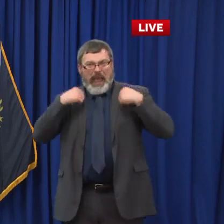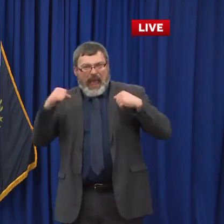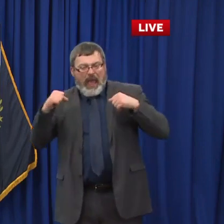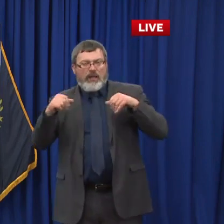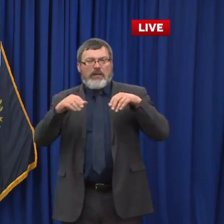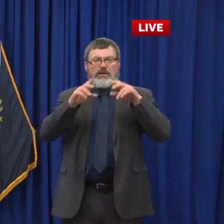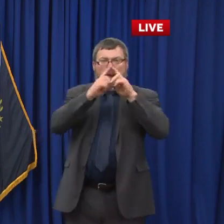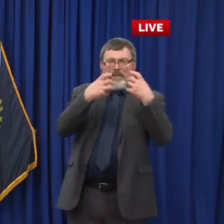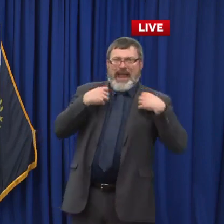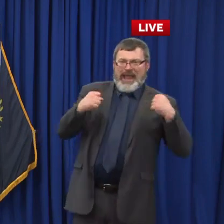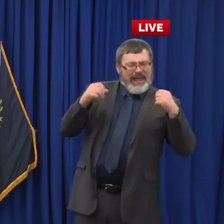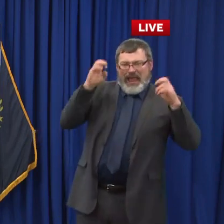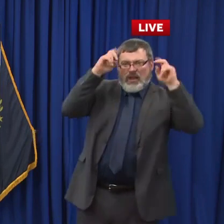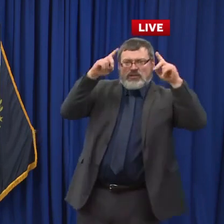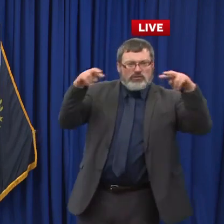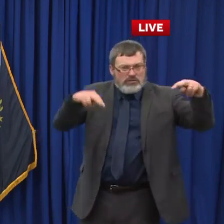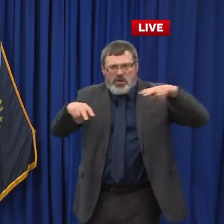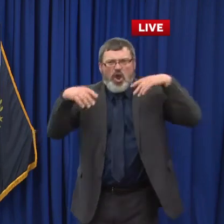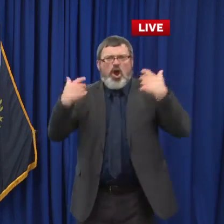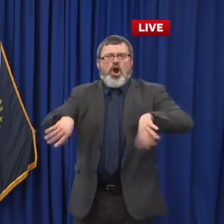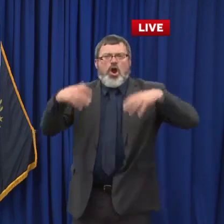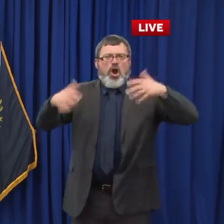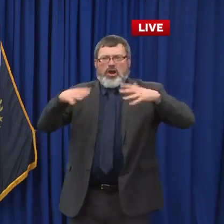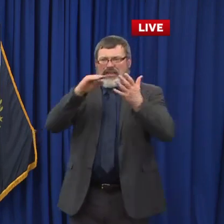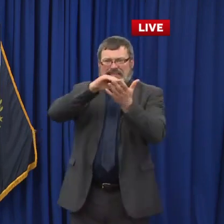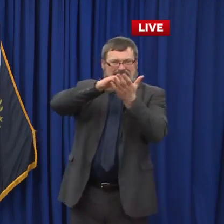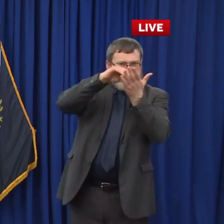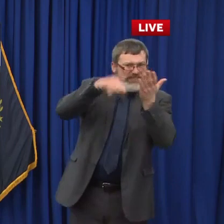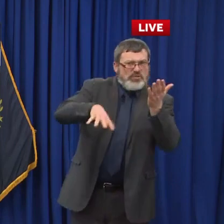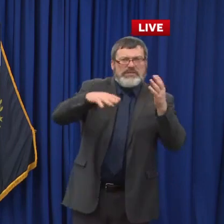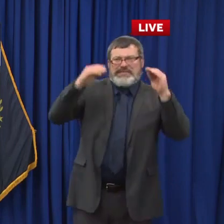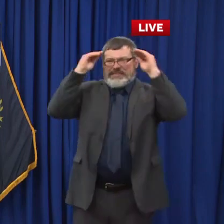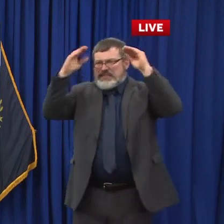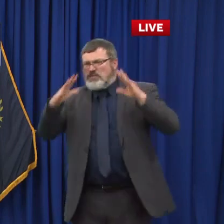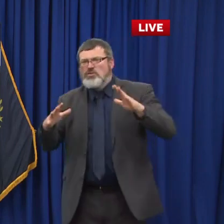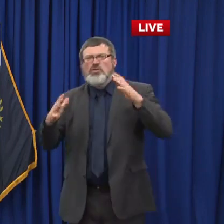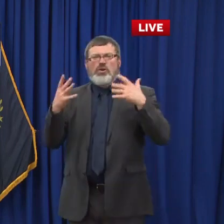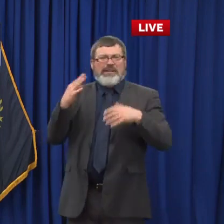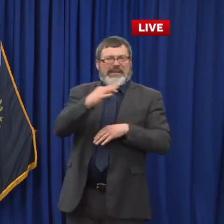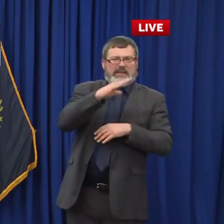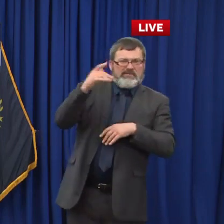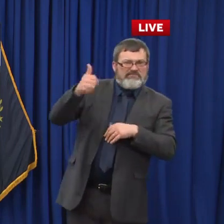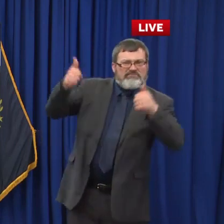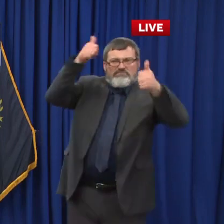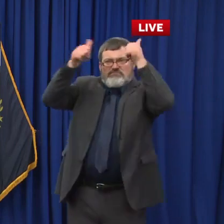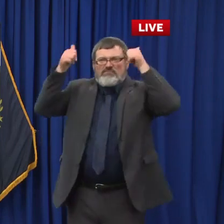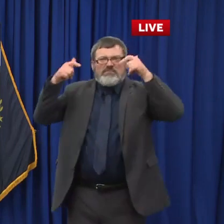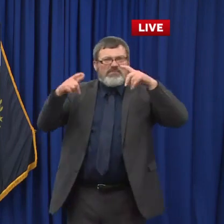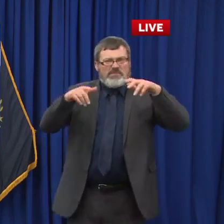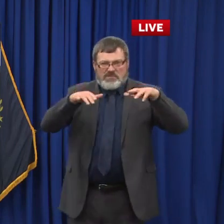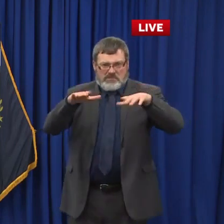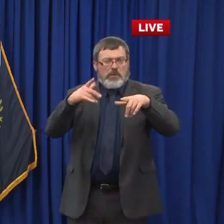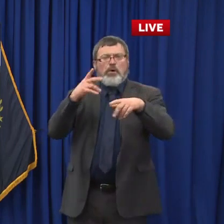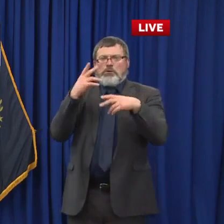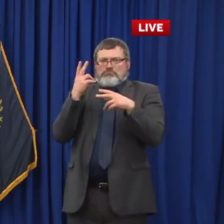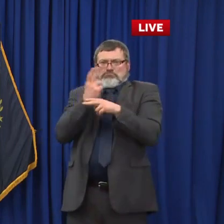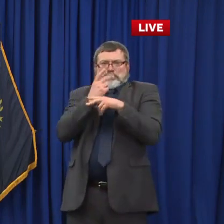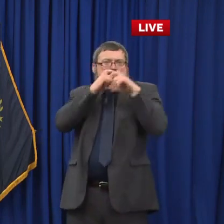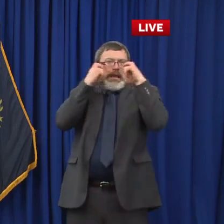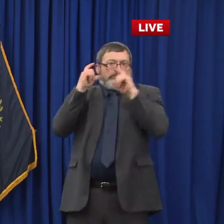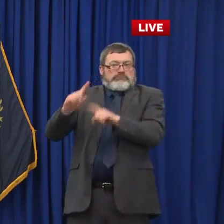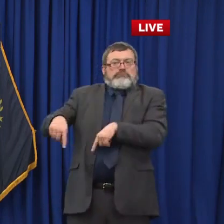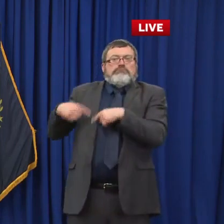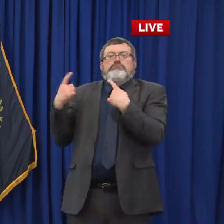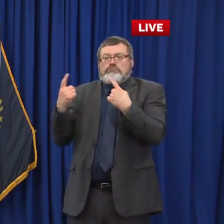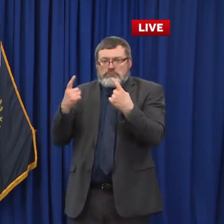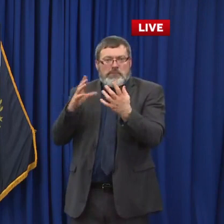and the students themselves, those folks that are on the front lines managing, wearing their masks, maintaining social distancing, following those rules and guidance